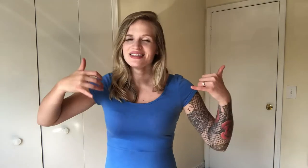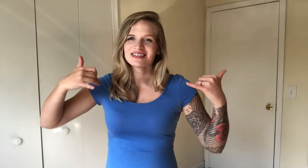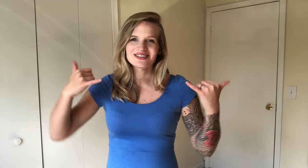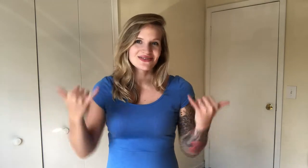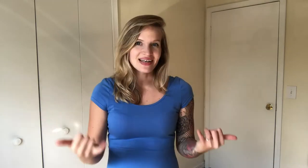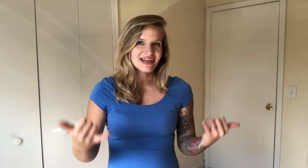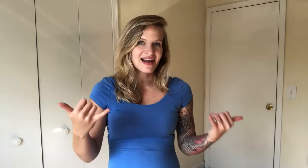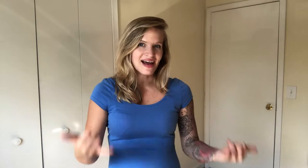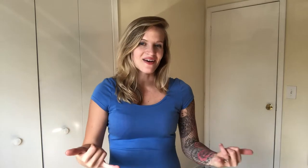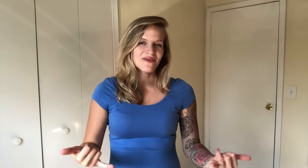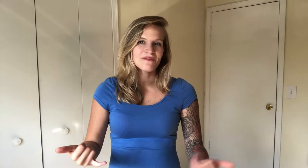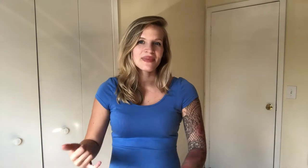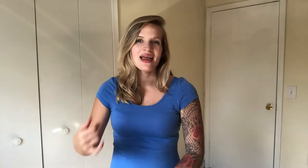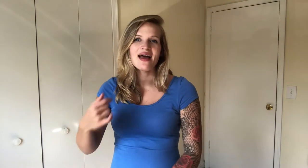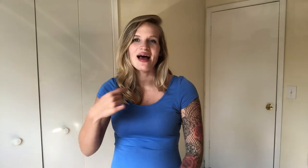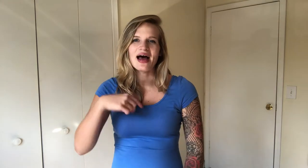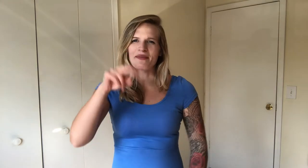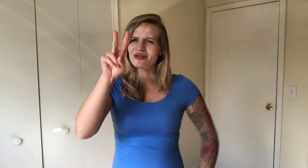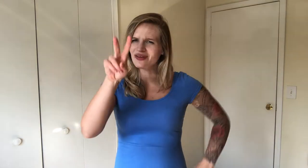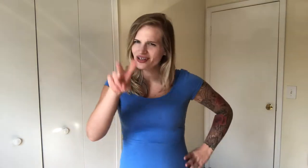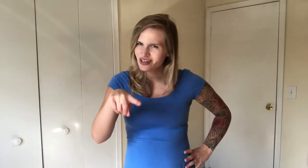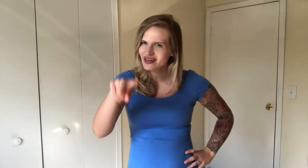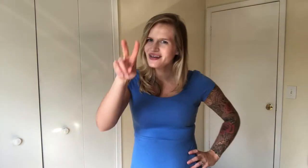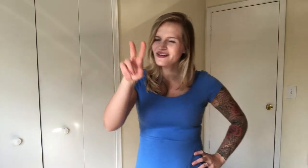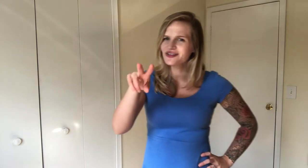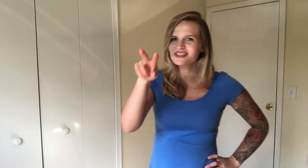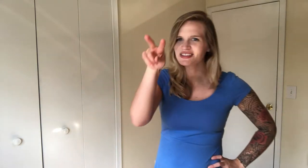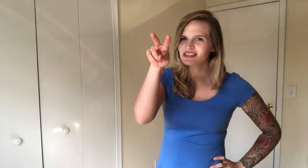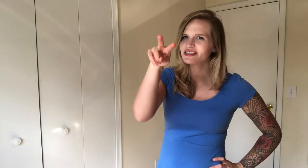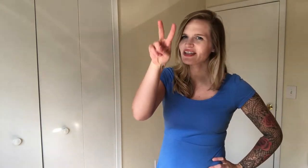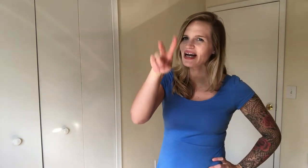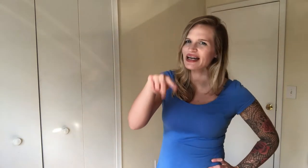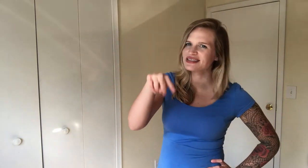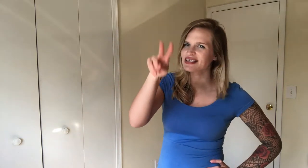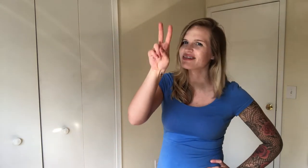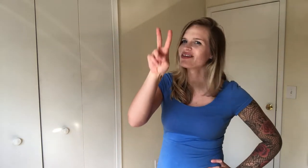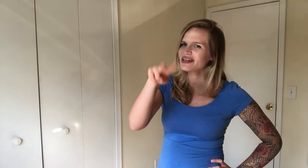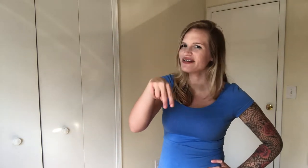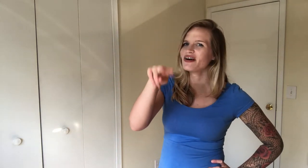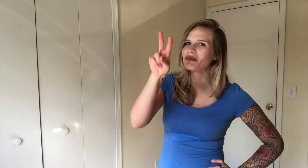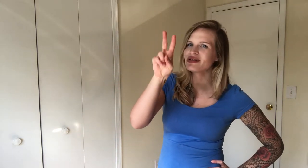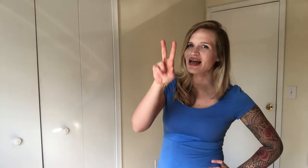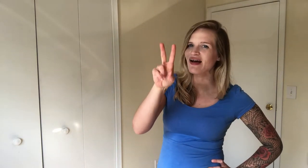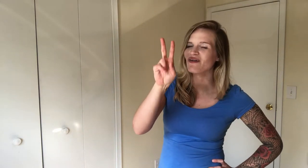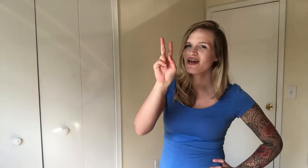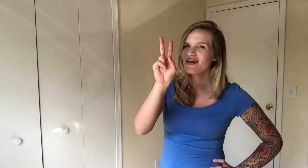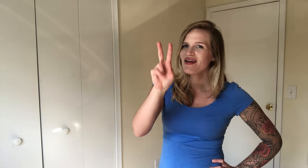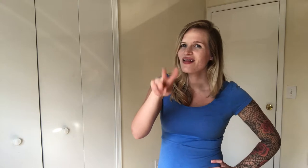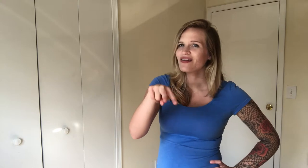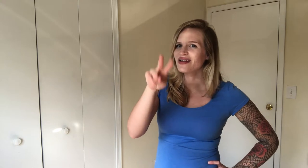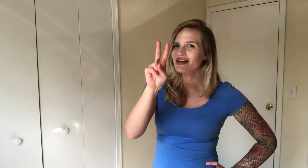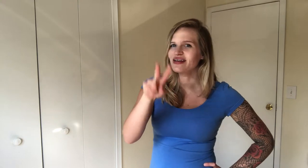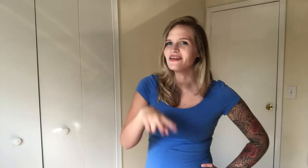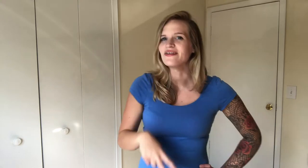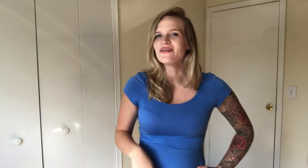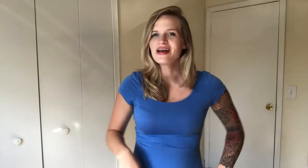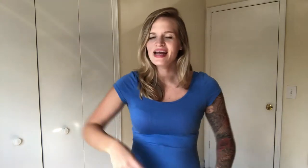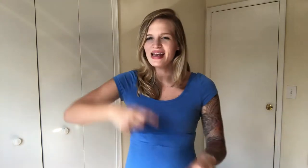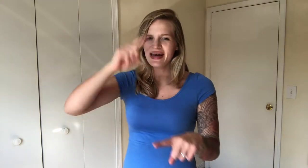So right now. I'm looking at you. So these are your eyes. Like looking her up and down. Looking at you. And